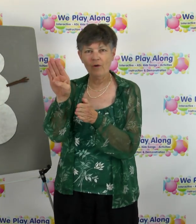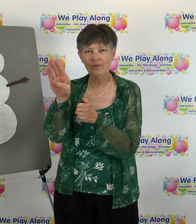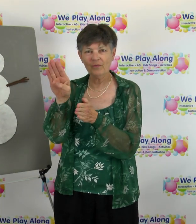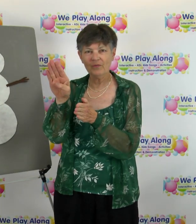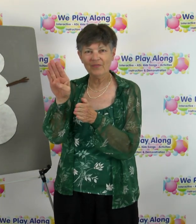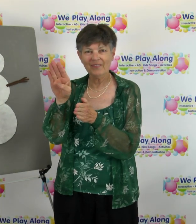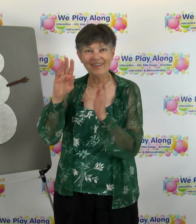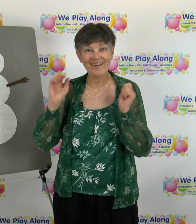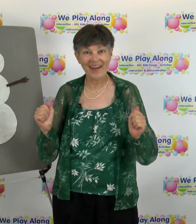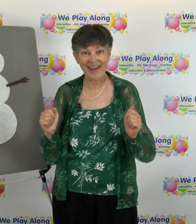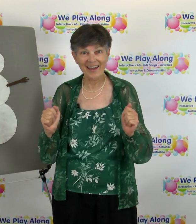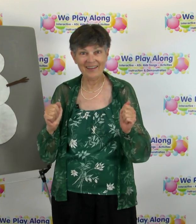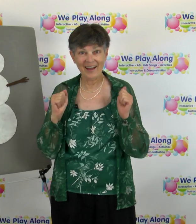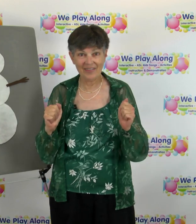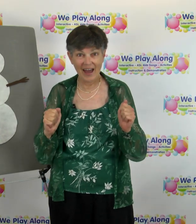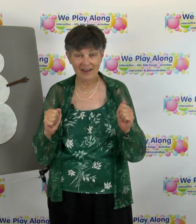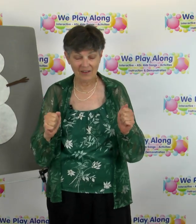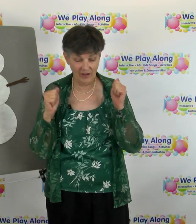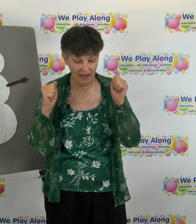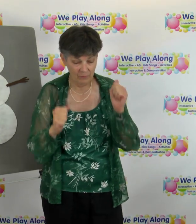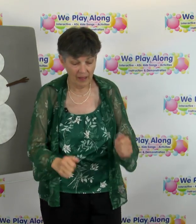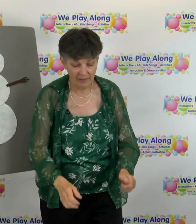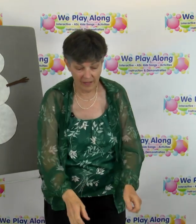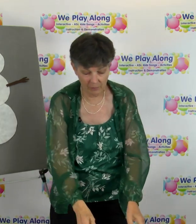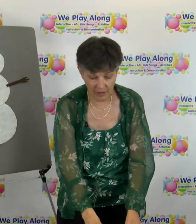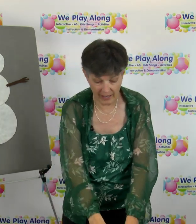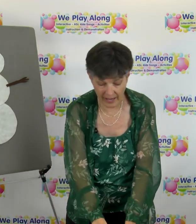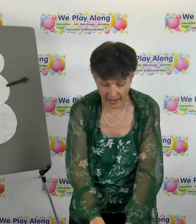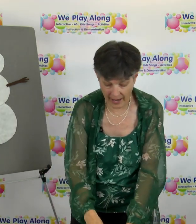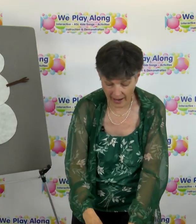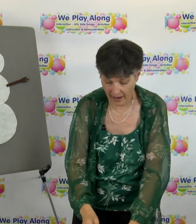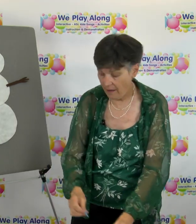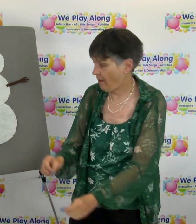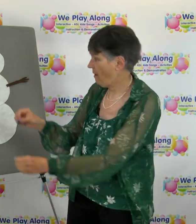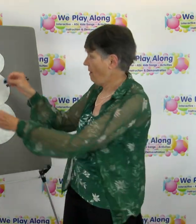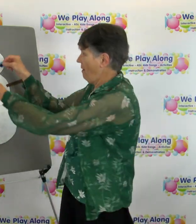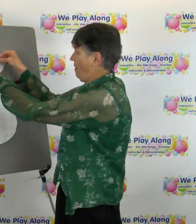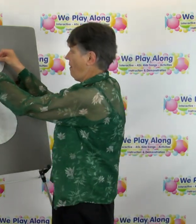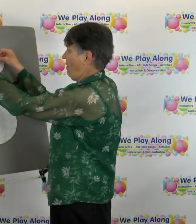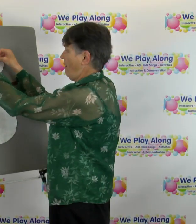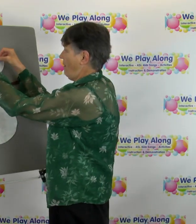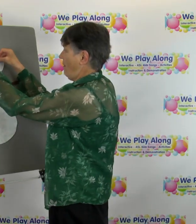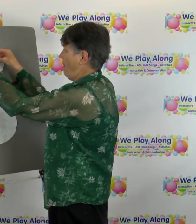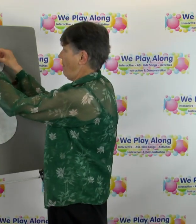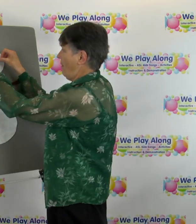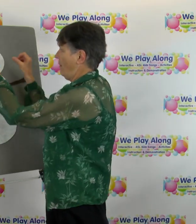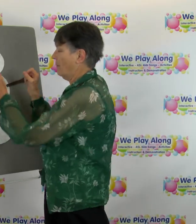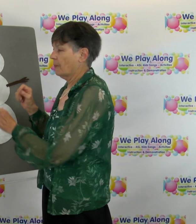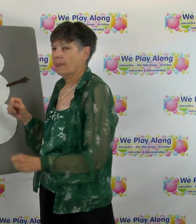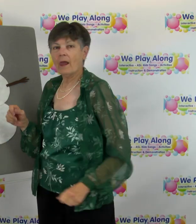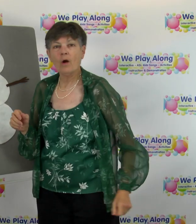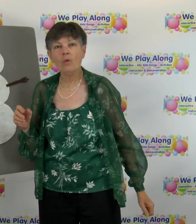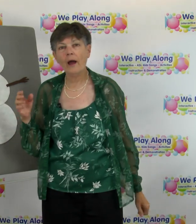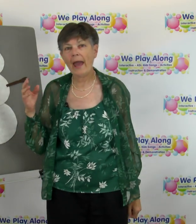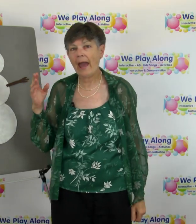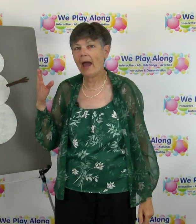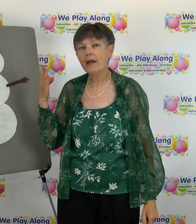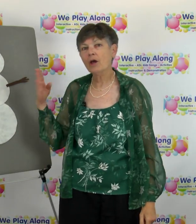okay got that okay then we're gonna add well add